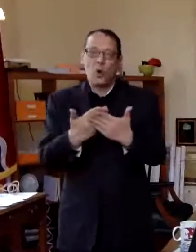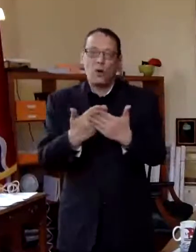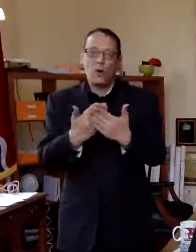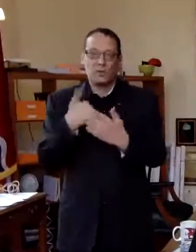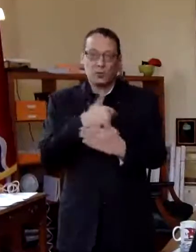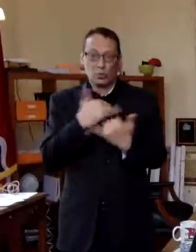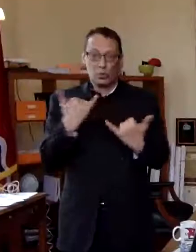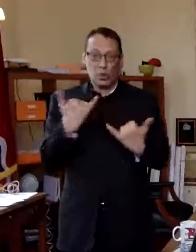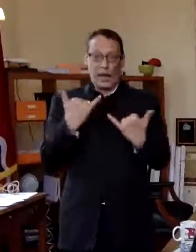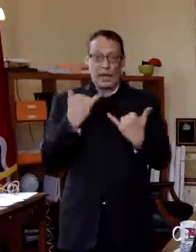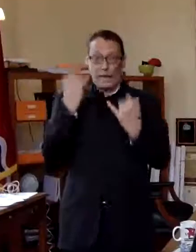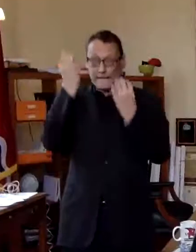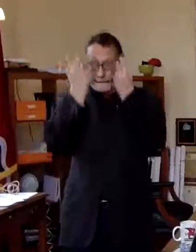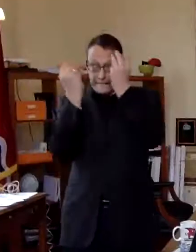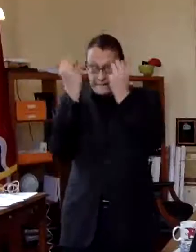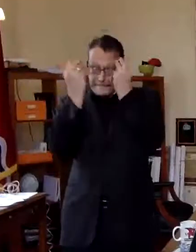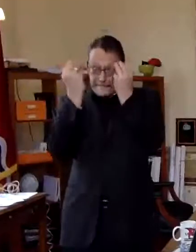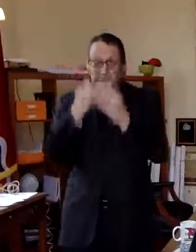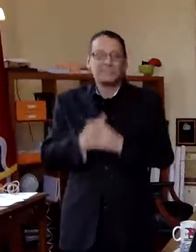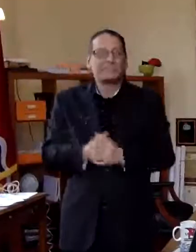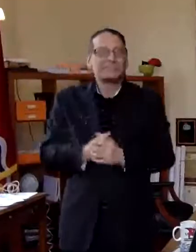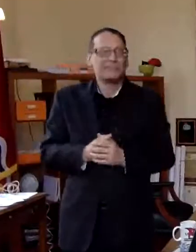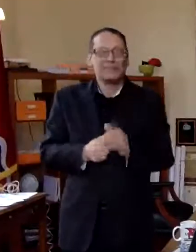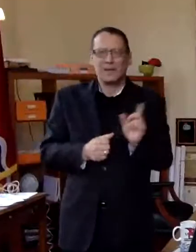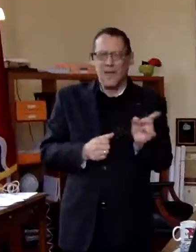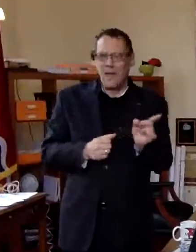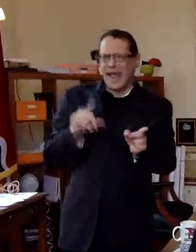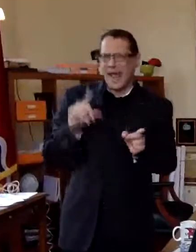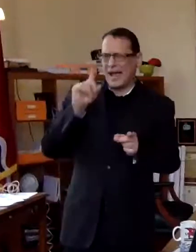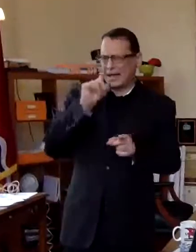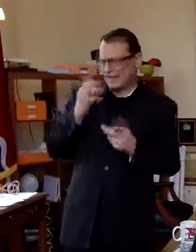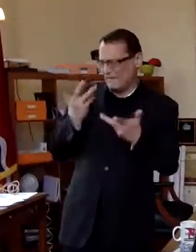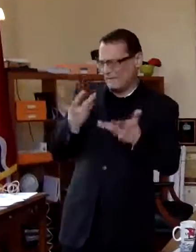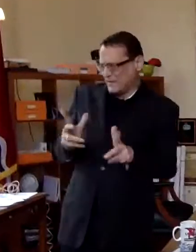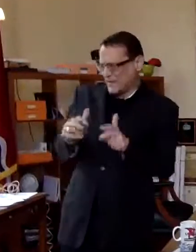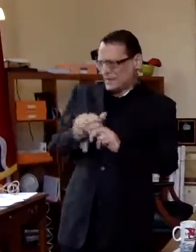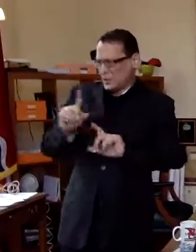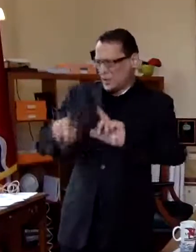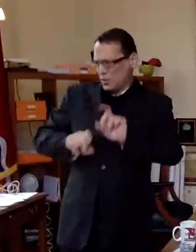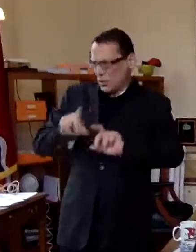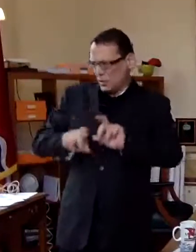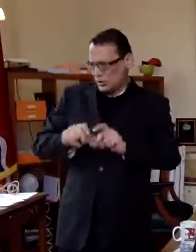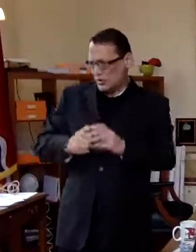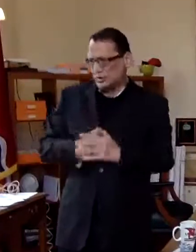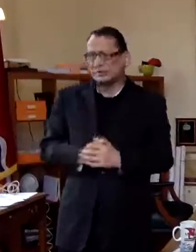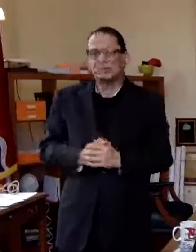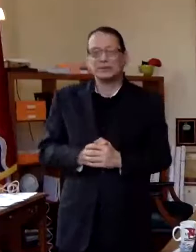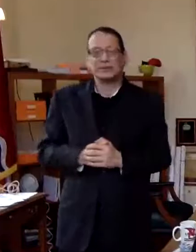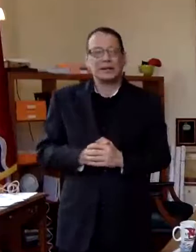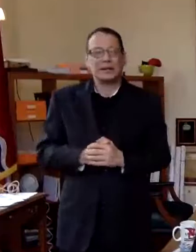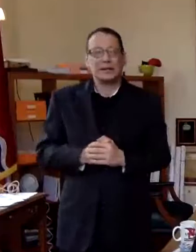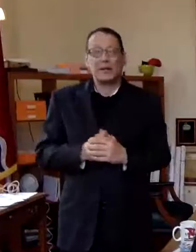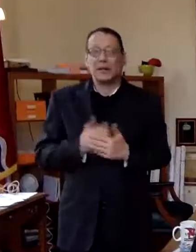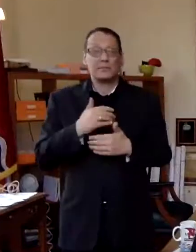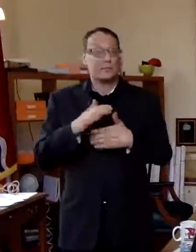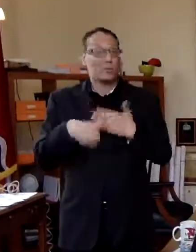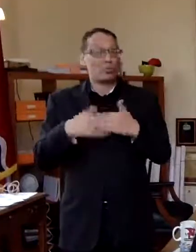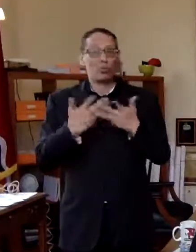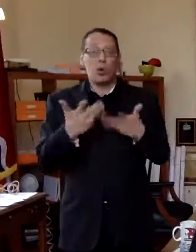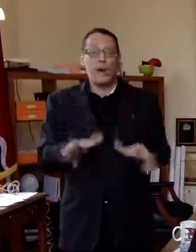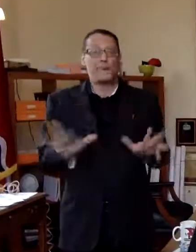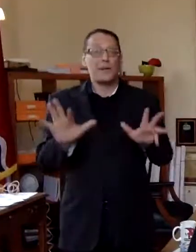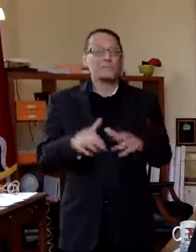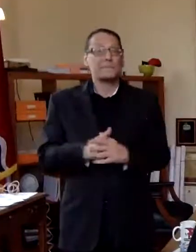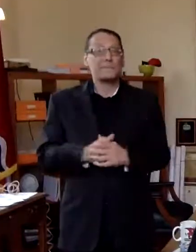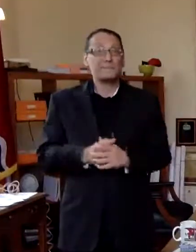thinking through right now i think that kind of does it for our questions today but um you can wrap up however you like